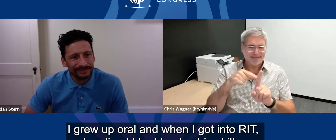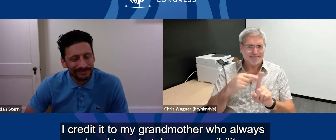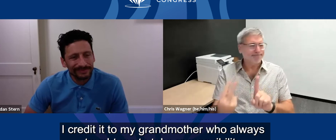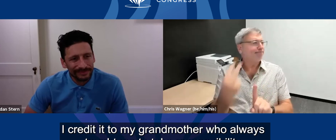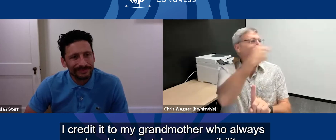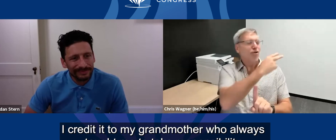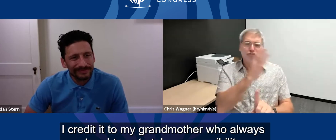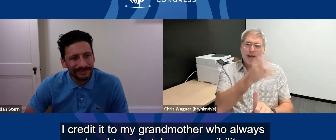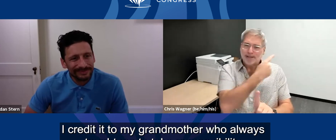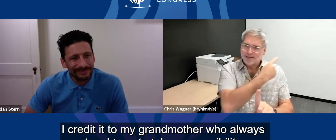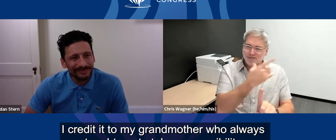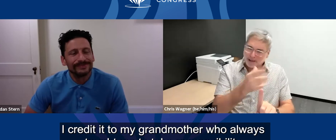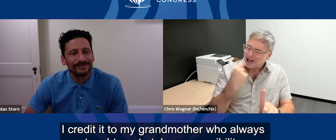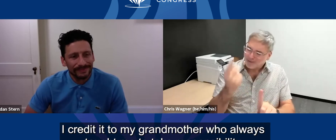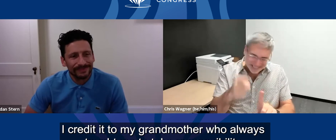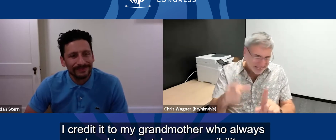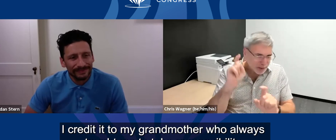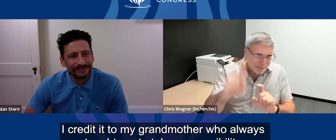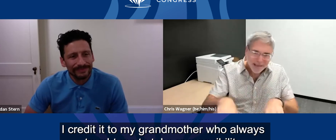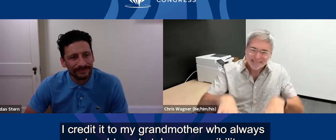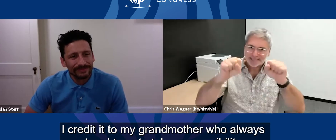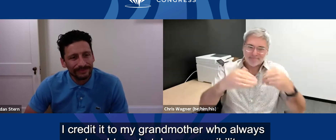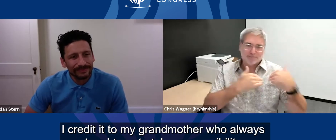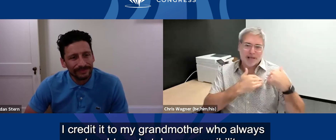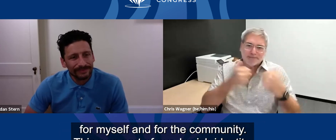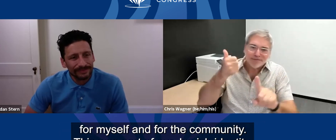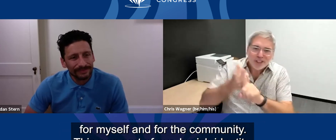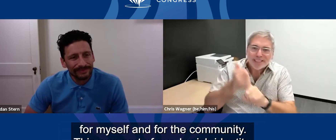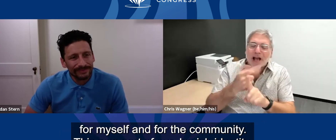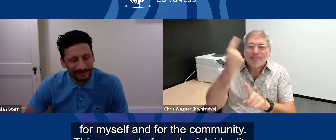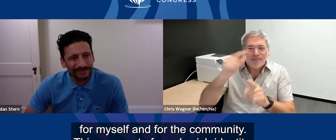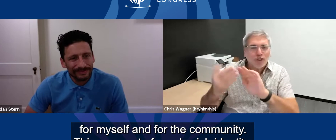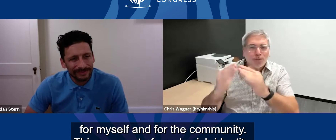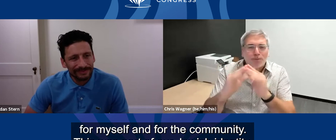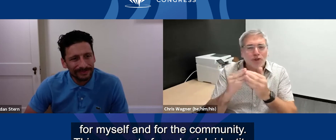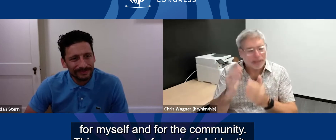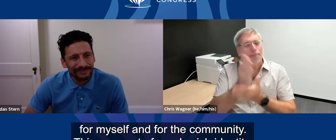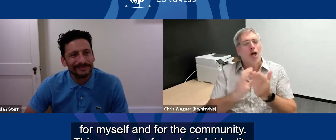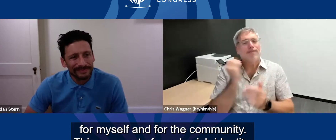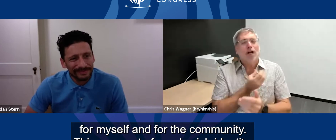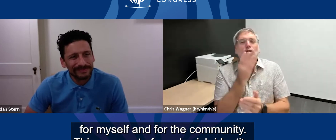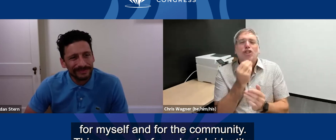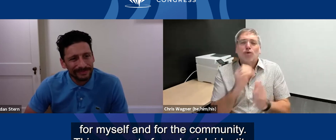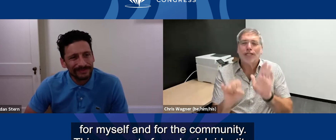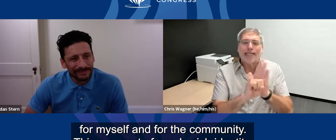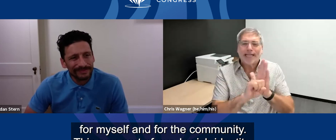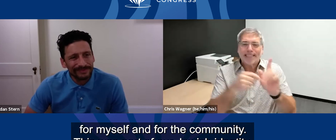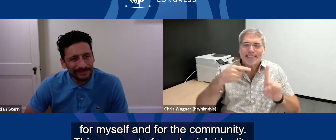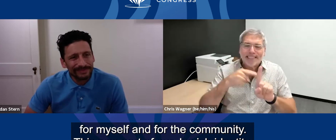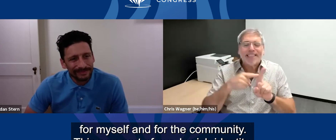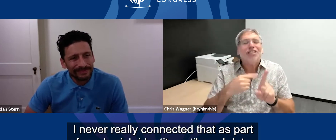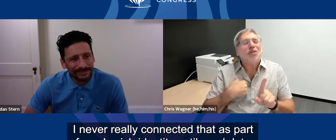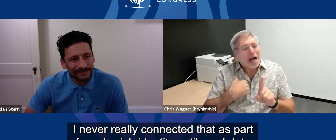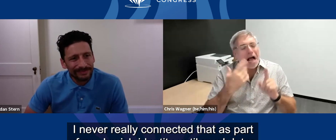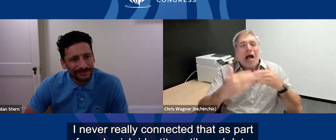I credit it to my grandmother, who always taught me to take responsibility for myself and for the community. That was